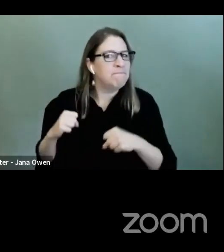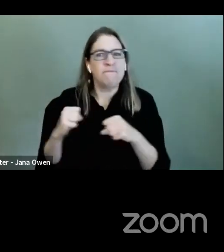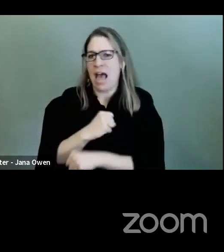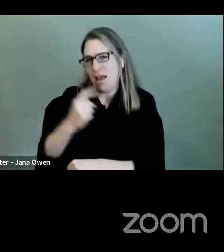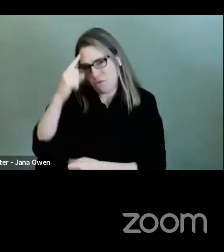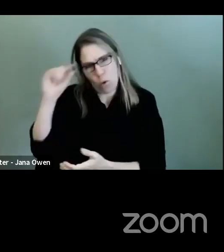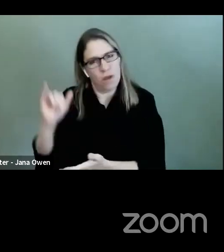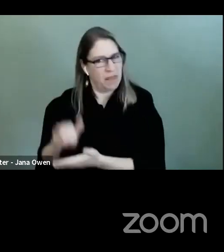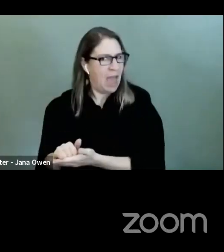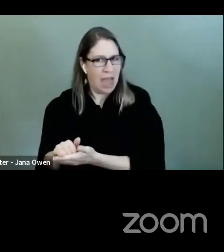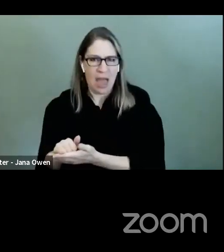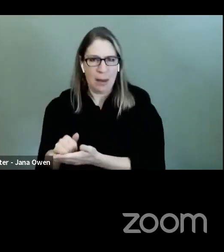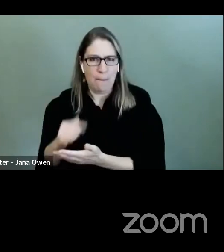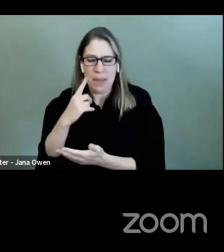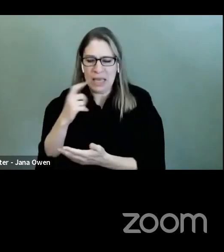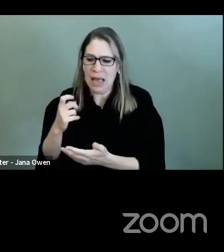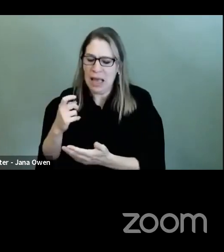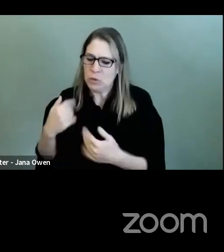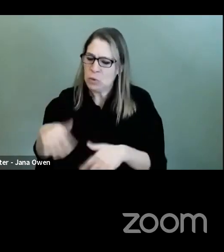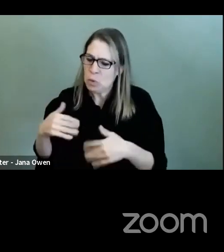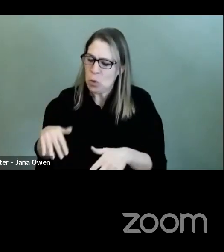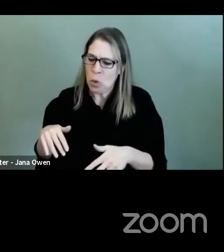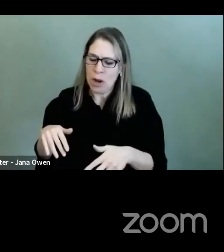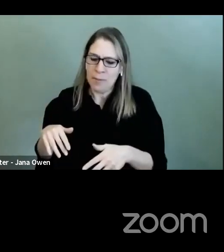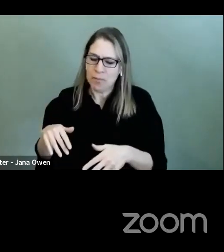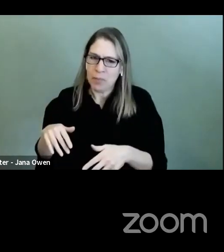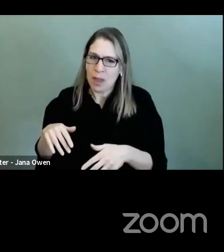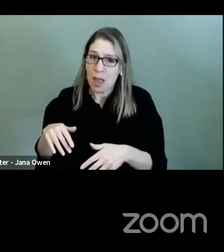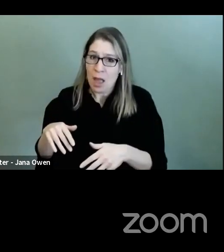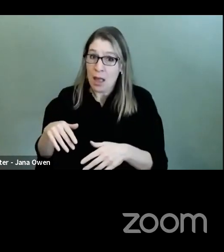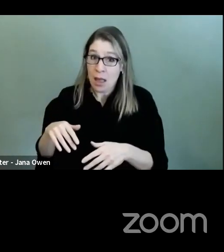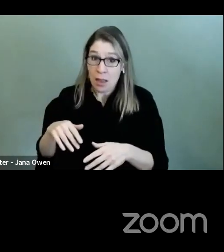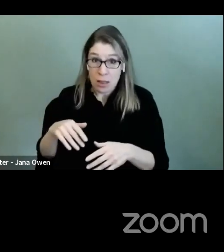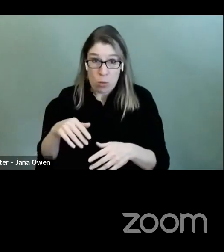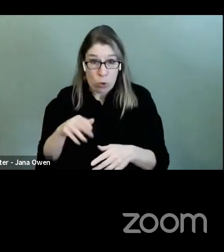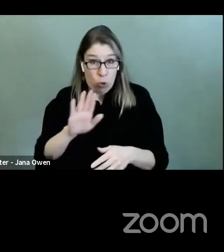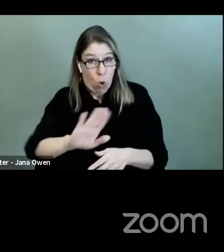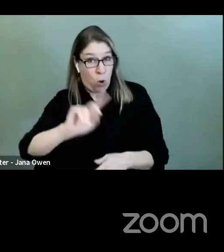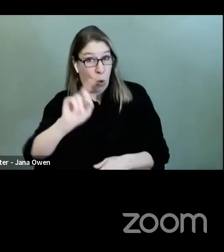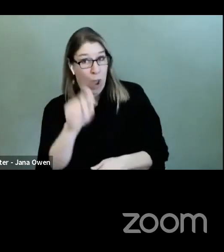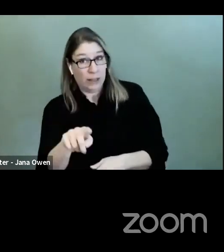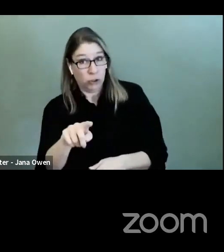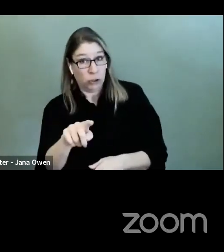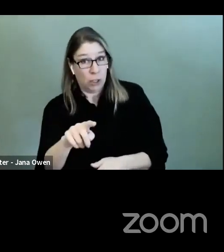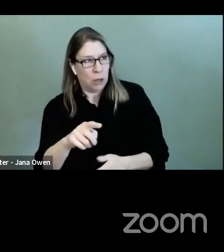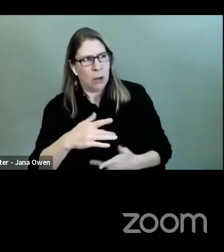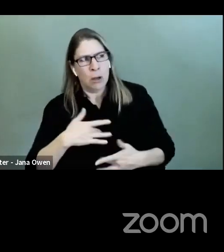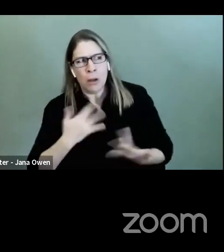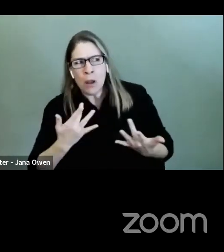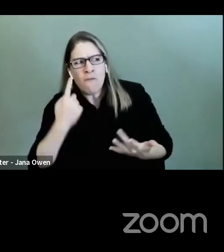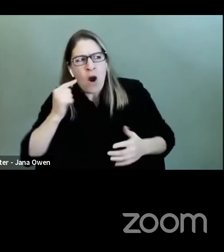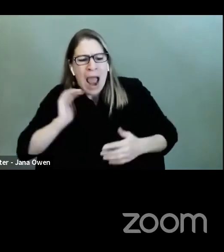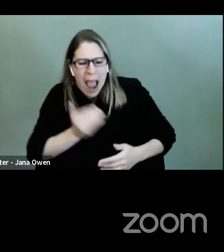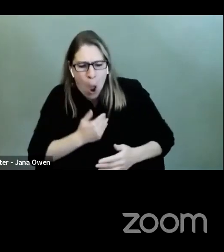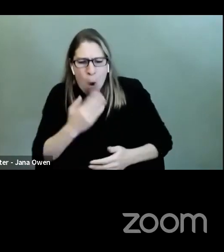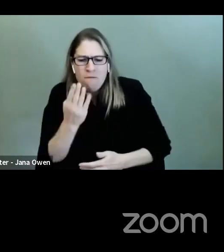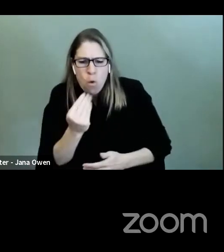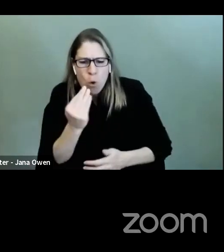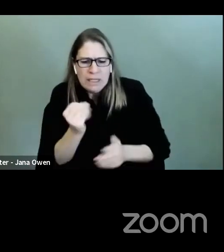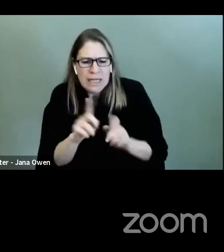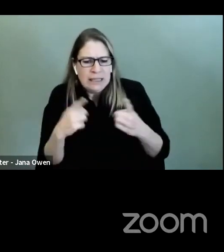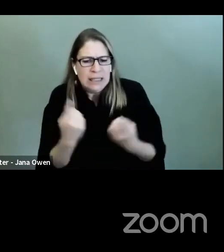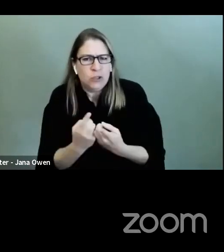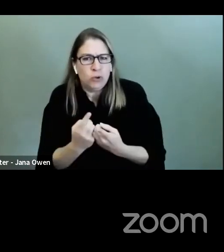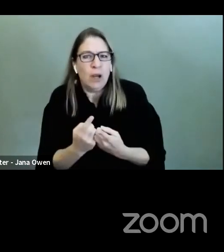willing to do that because this is the investments that you're asking about are really championed